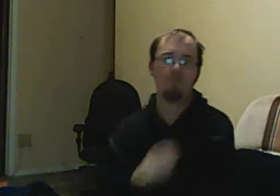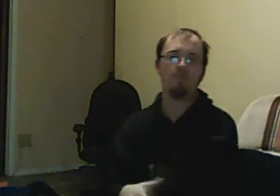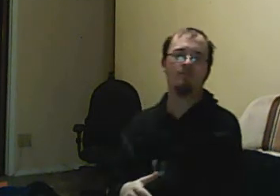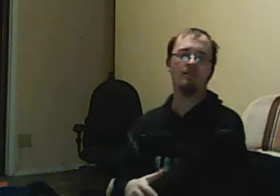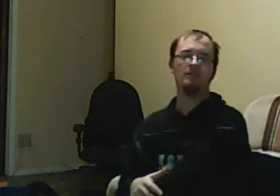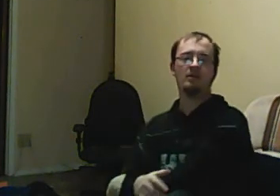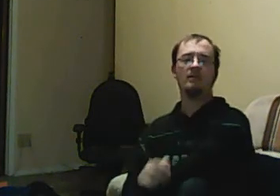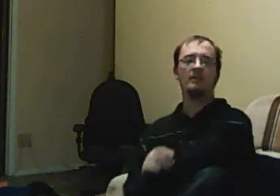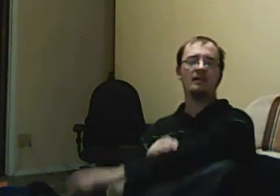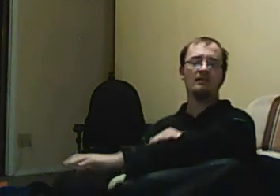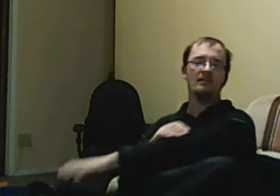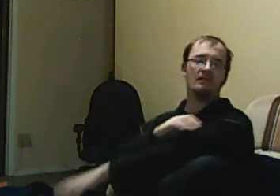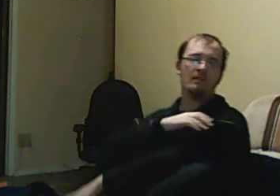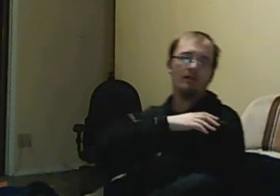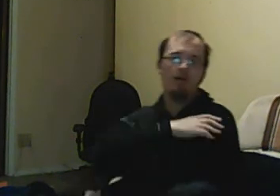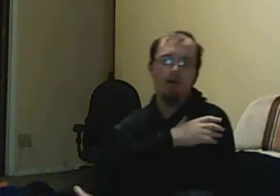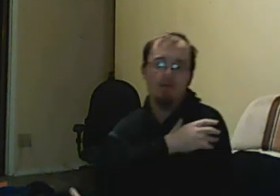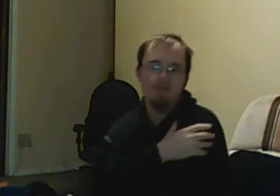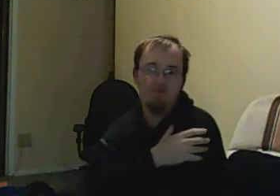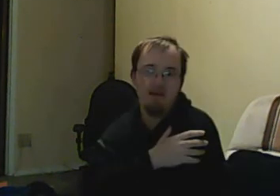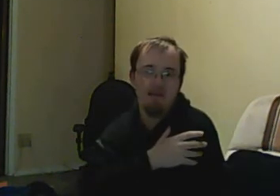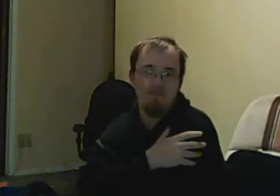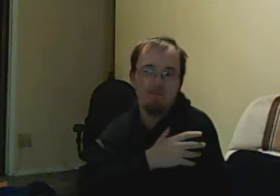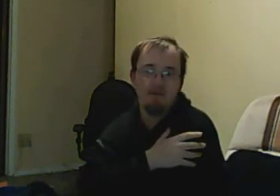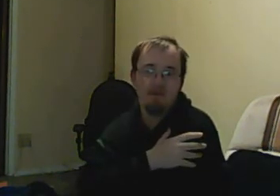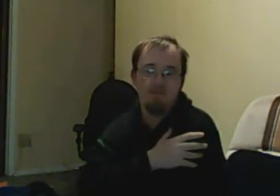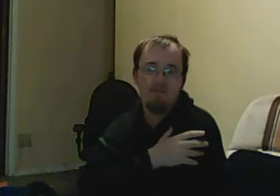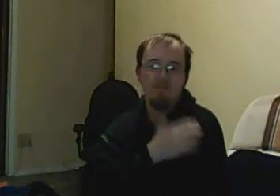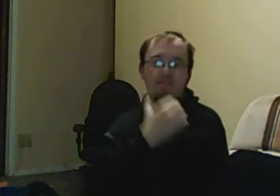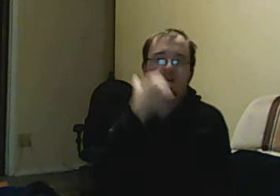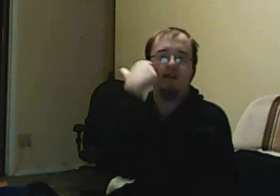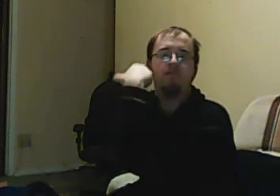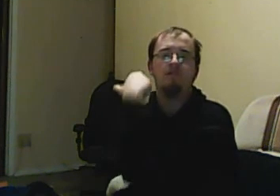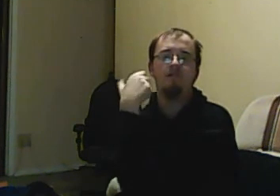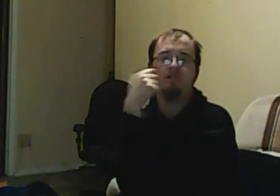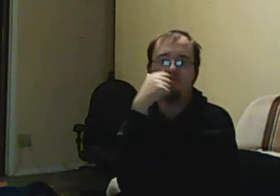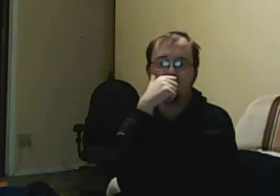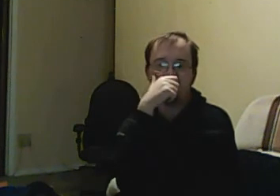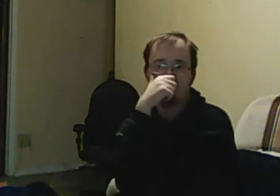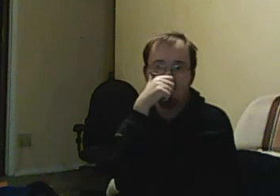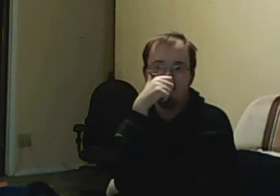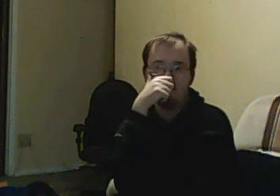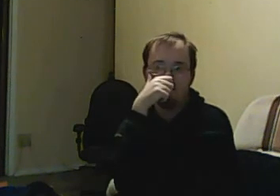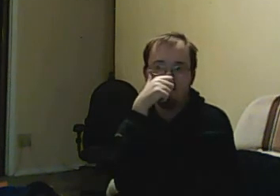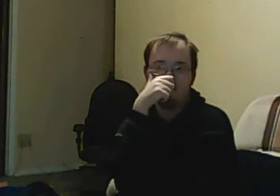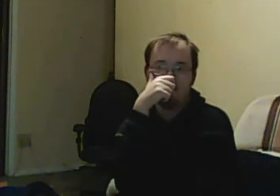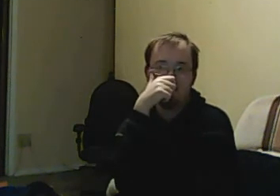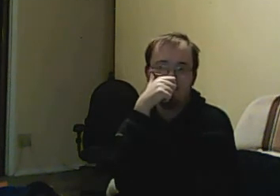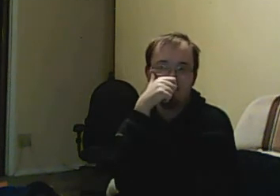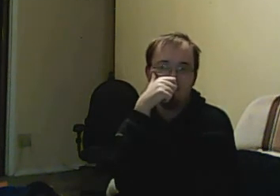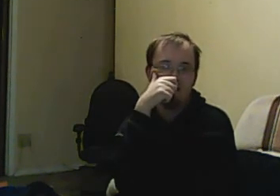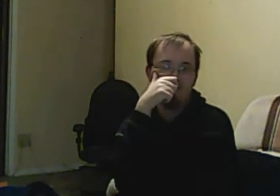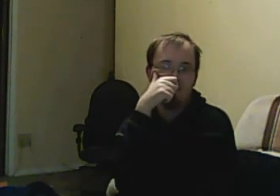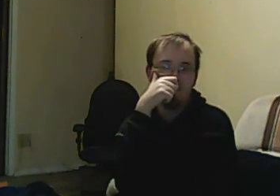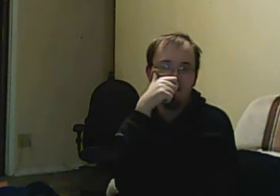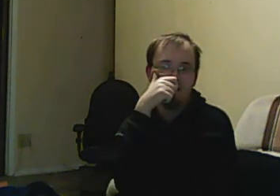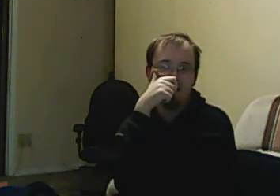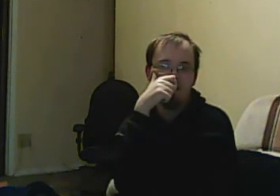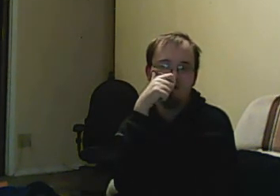when we were filming the climatic scenes in the hallway with the gun. Stephan says, I told the assistant director that we needed to keep it like the set of a play. I wanted